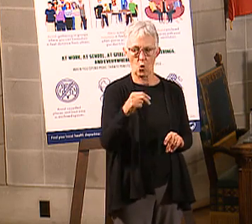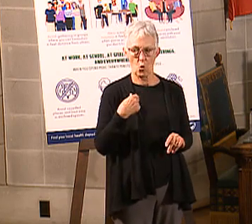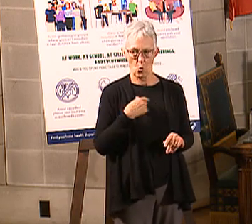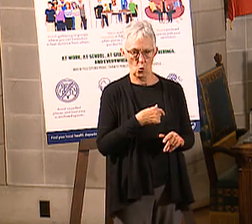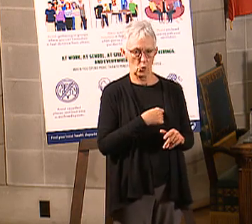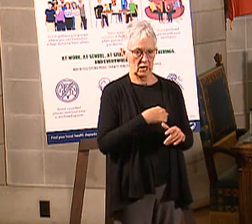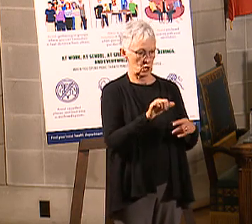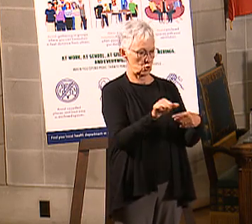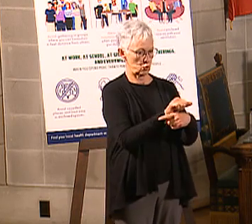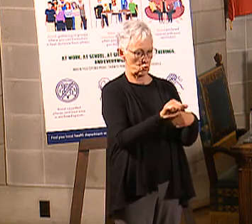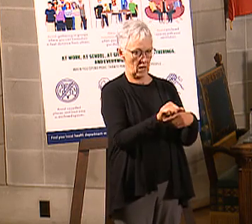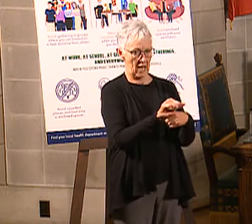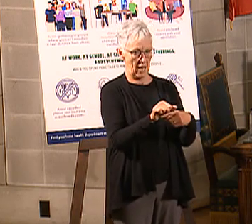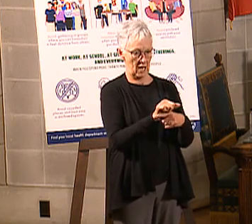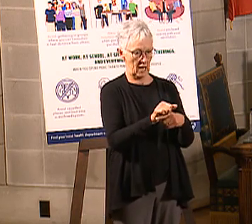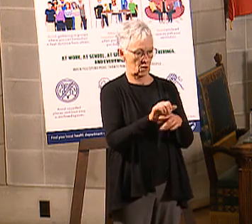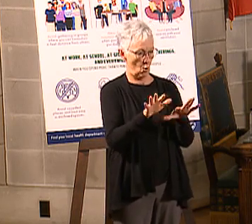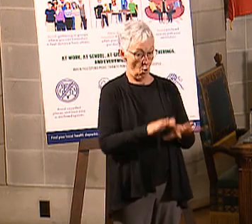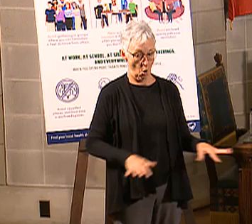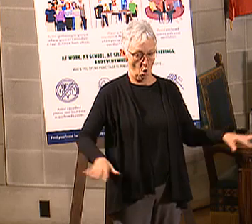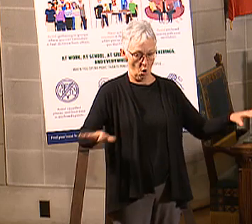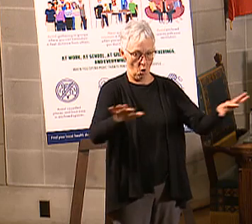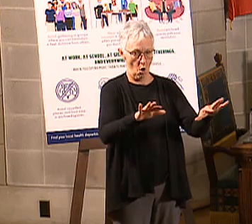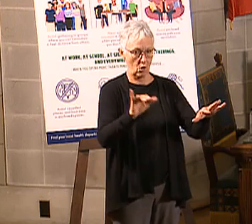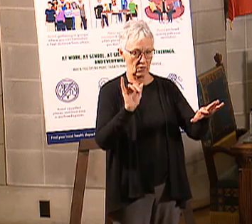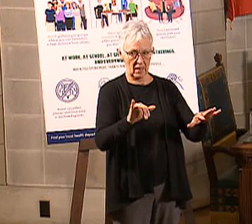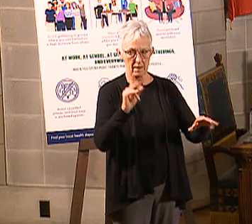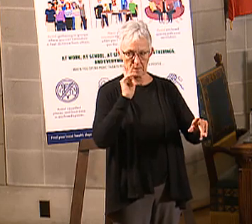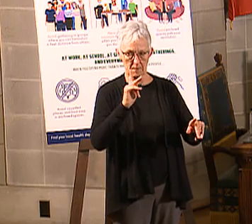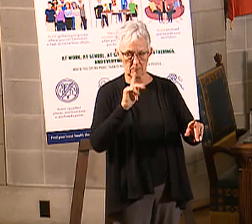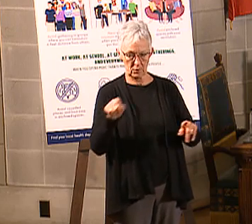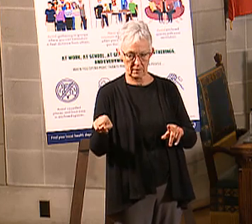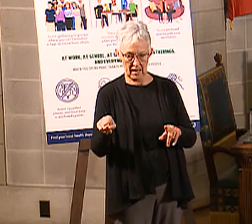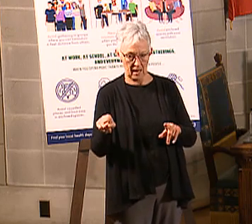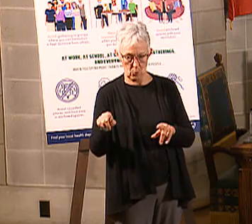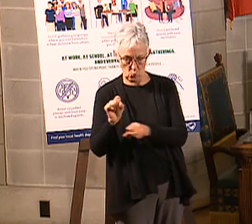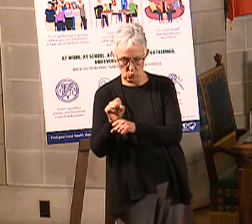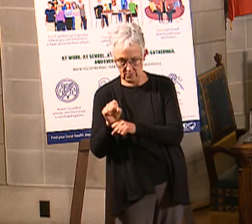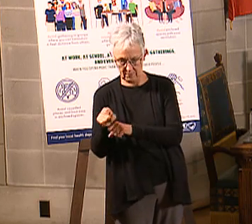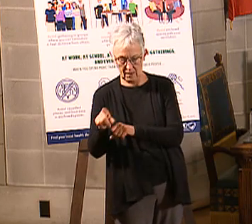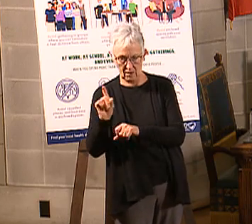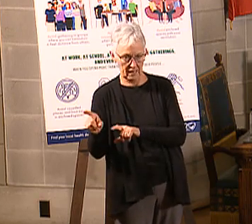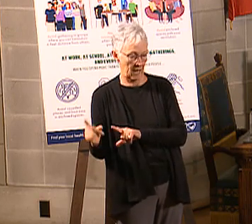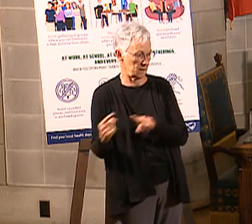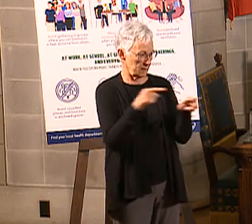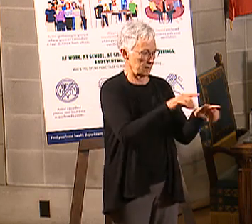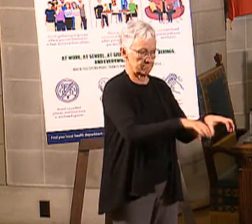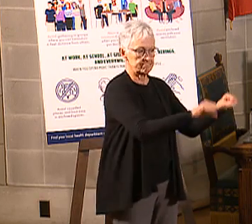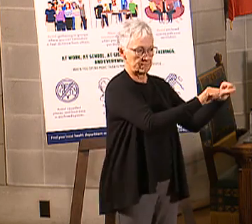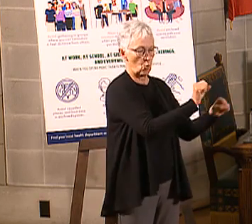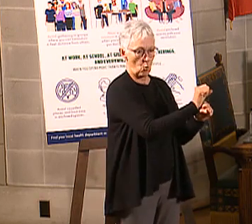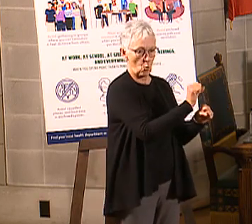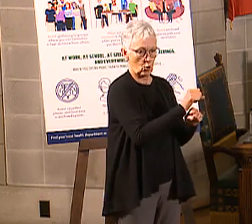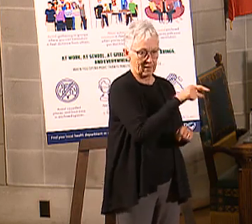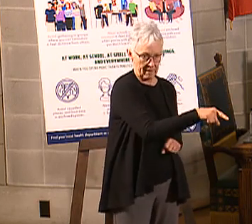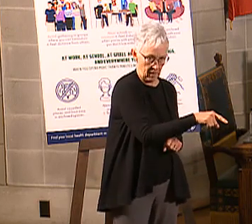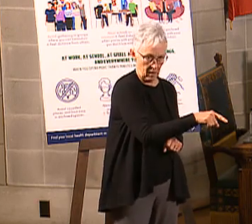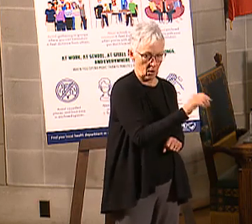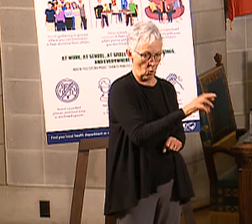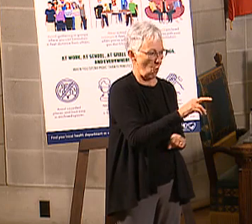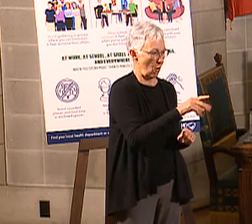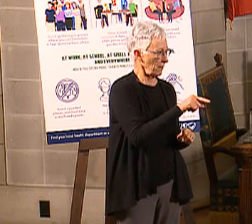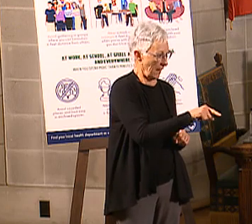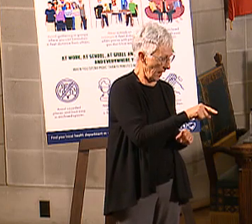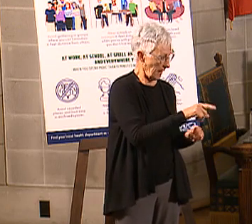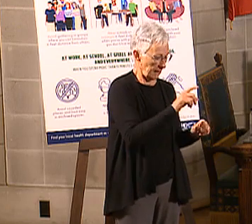depending on the work needs, that individuals will be able to step in. If a particular area of business is suddenly experiencing a spike